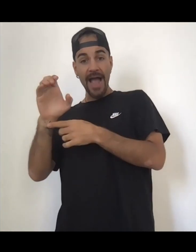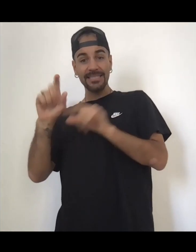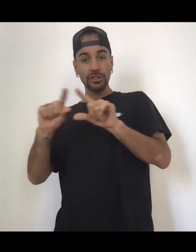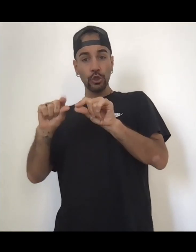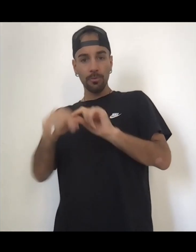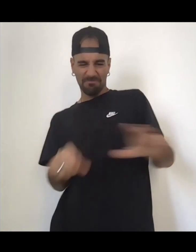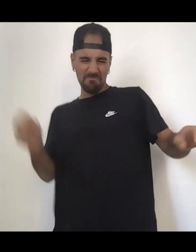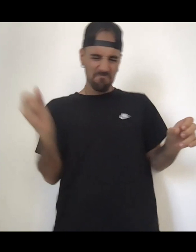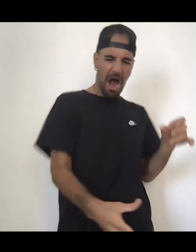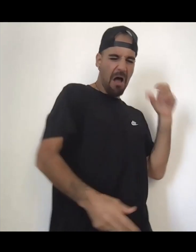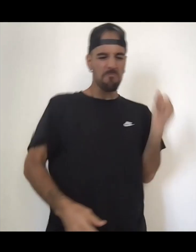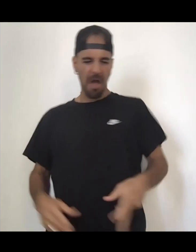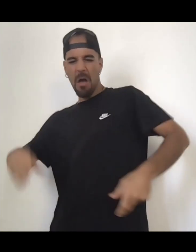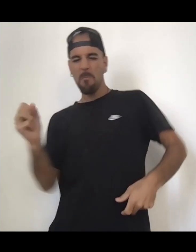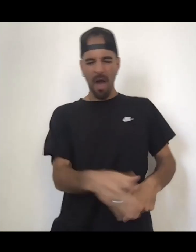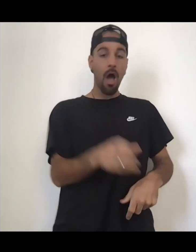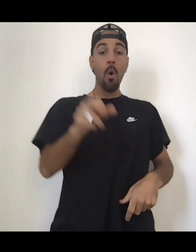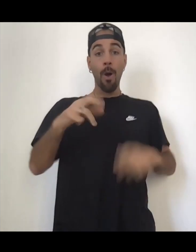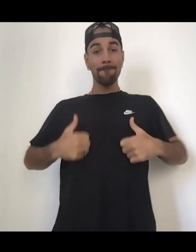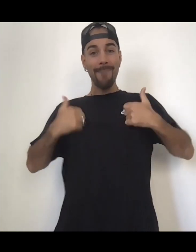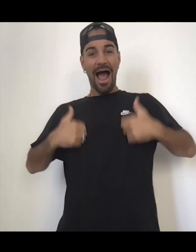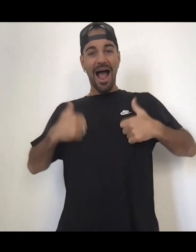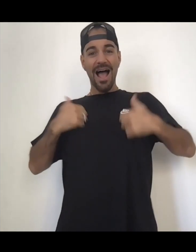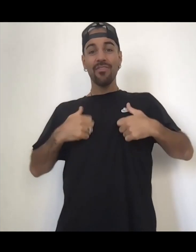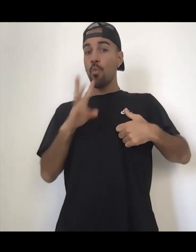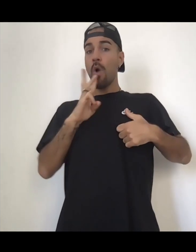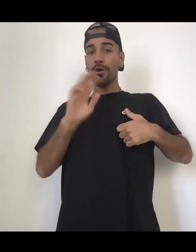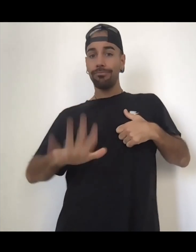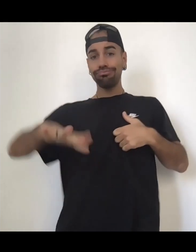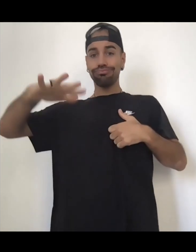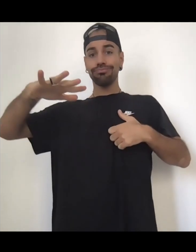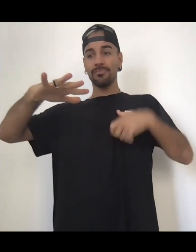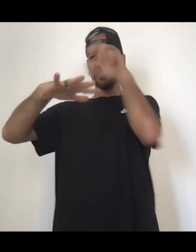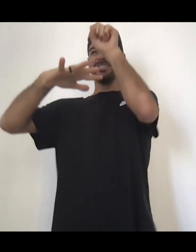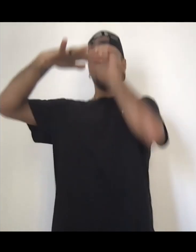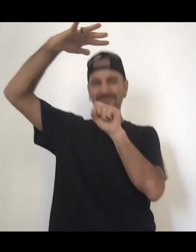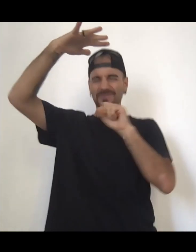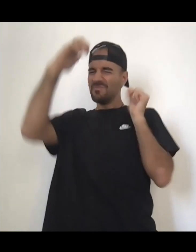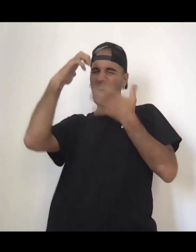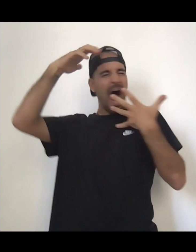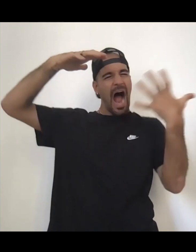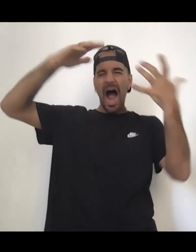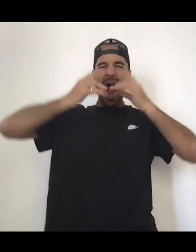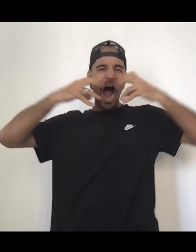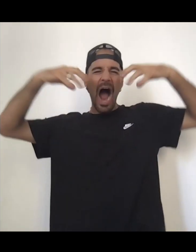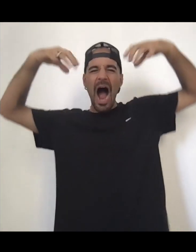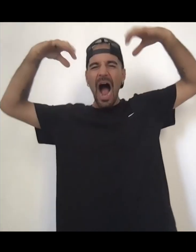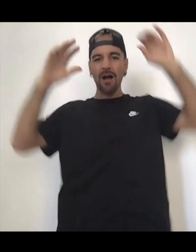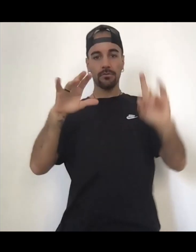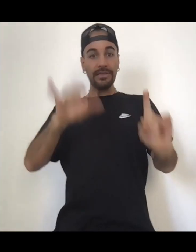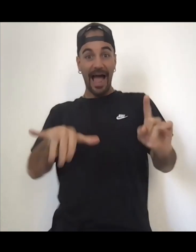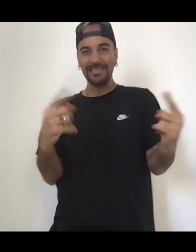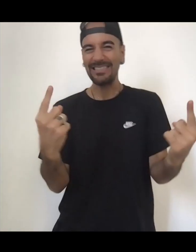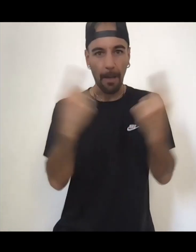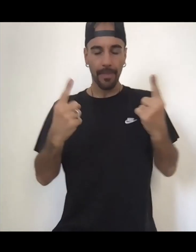underwater. Like, do what you've got to do to get the anger out. Write a letter and light it on fire. Just move the energy. Move the emotion,